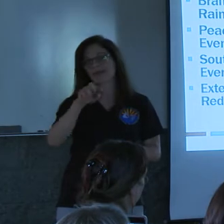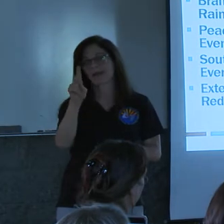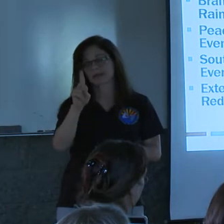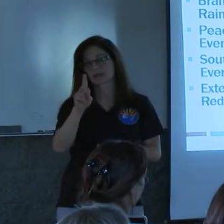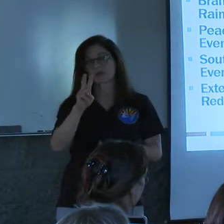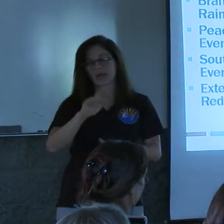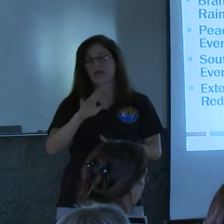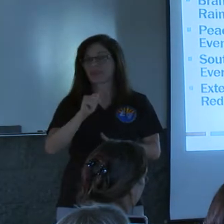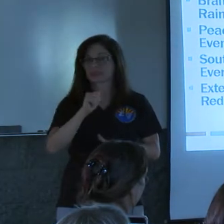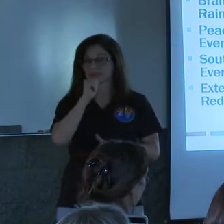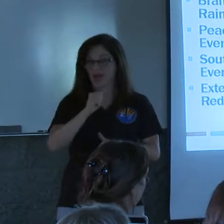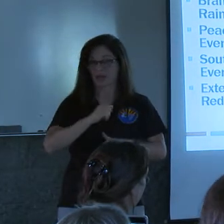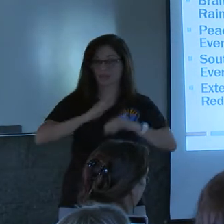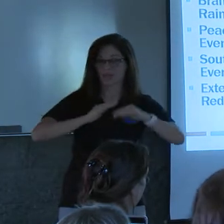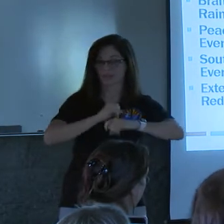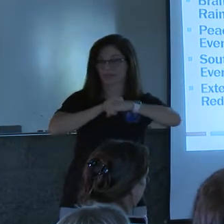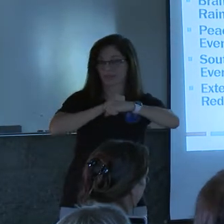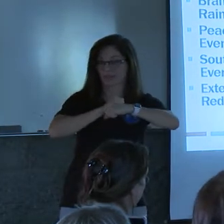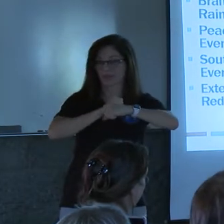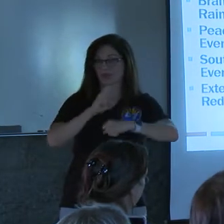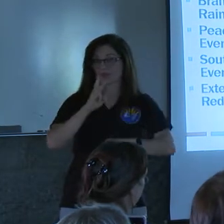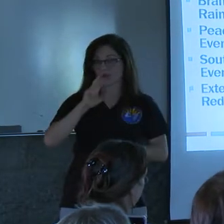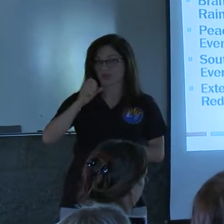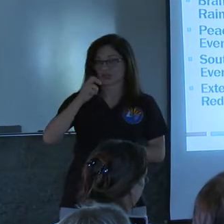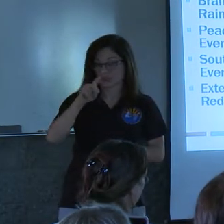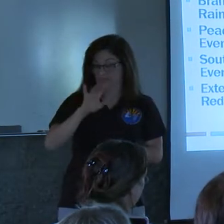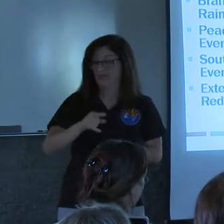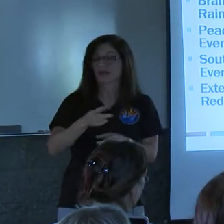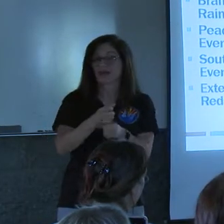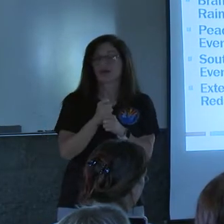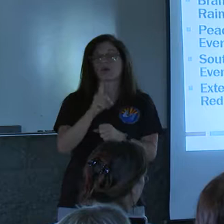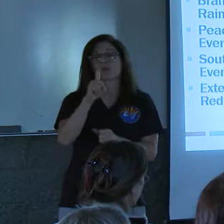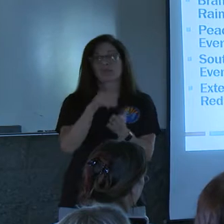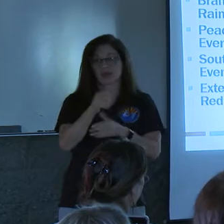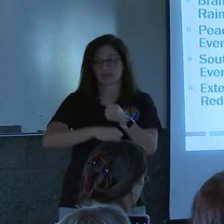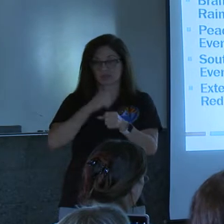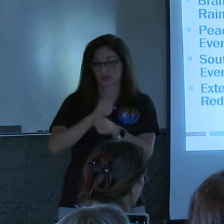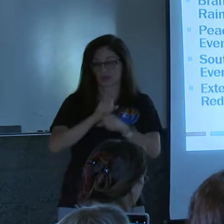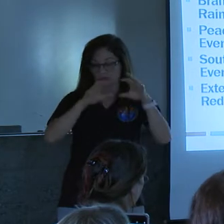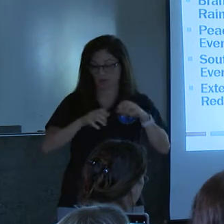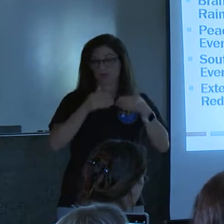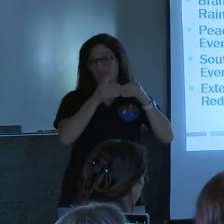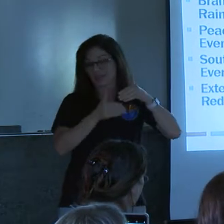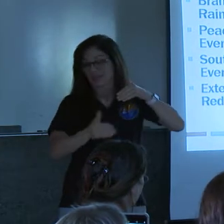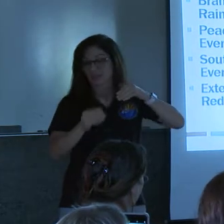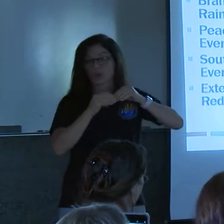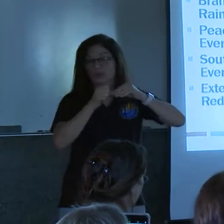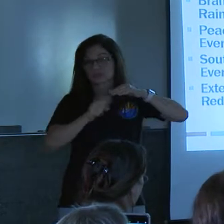watershed. The, and that did receive a thousand year rainfall event. Further down, the southern drainages,